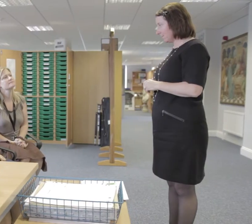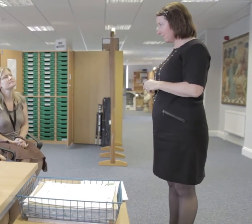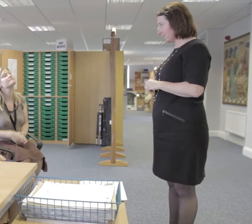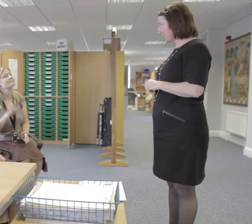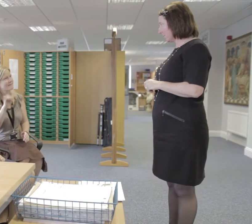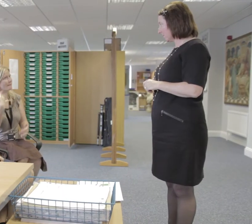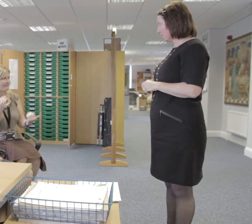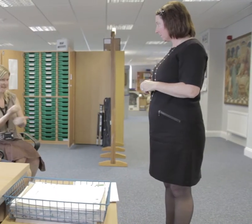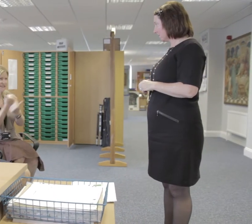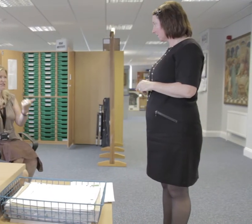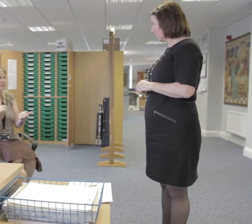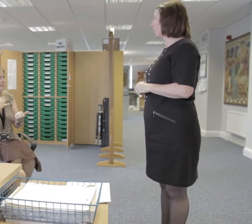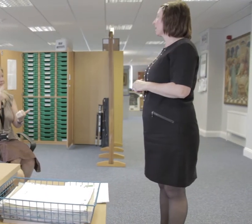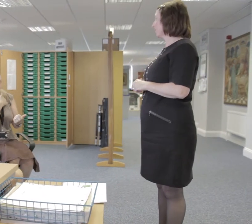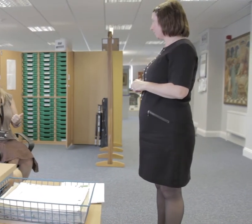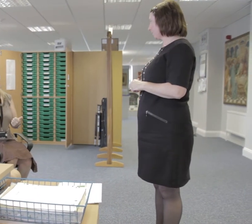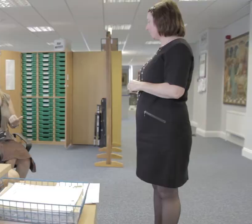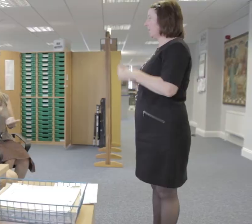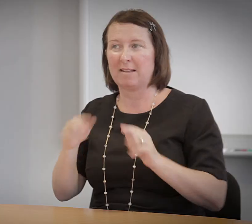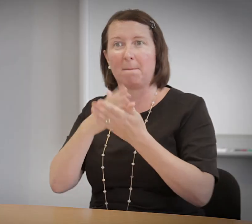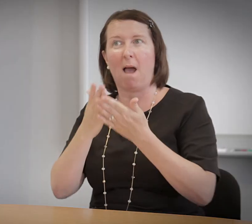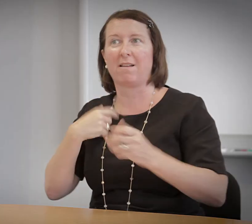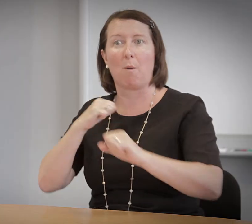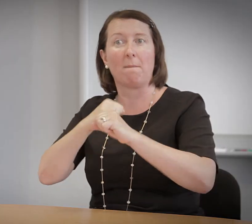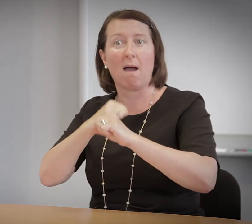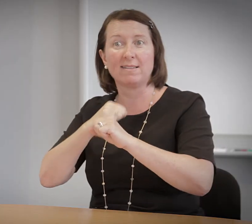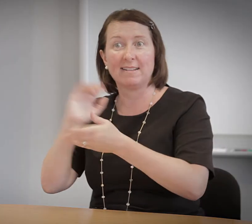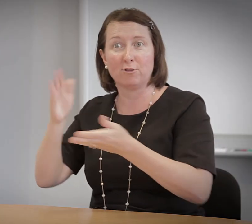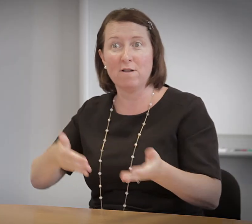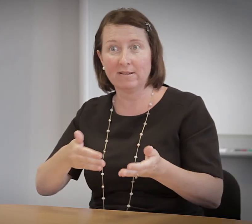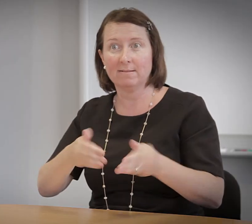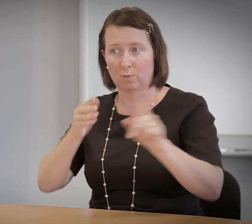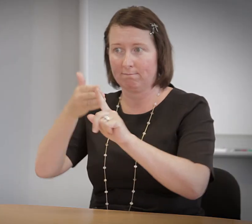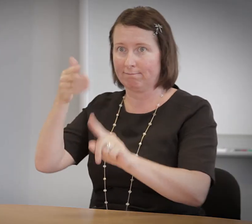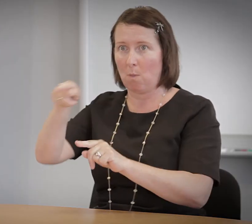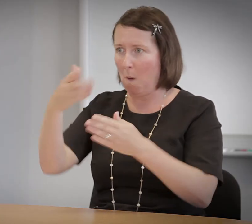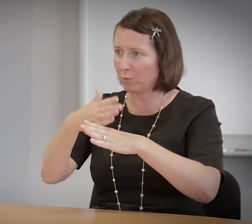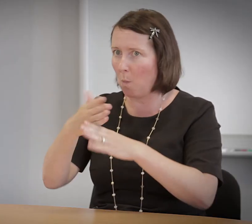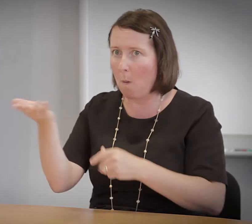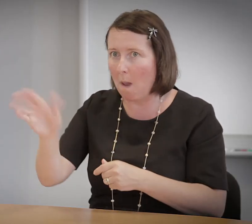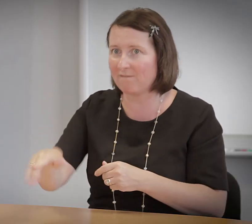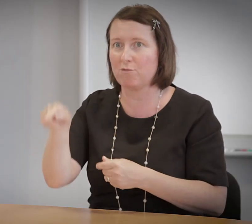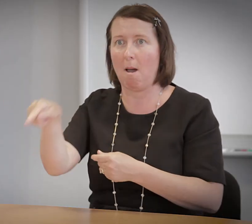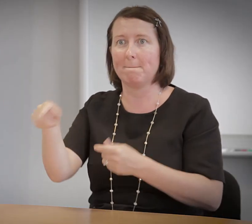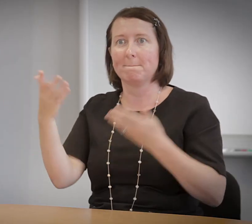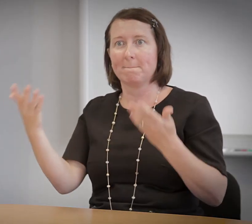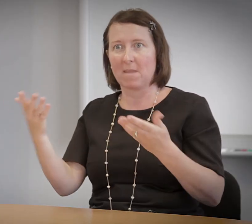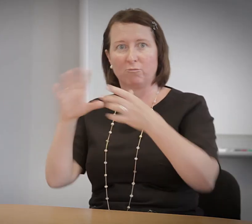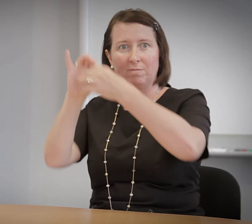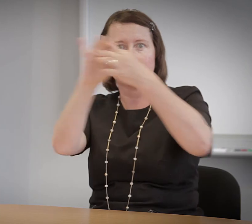both for the organization in training and also for IBSL as well and because part of the marketing and she's part of the services so where